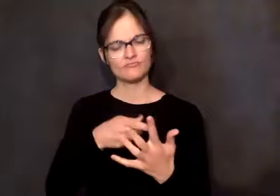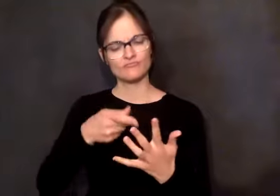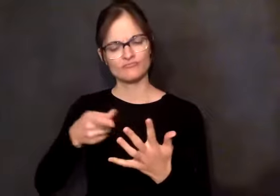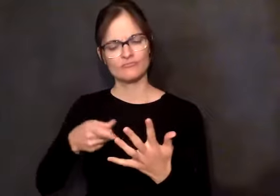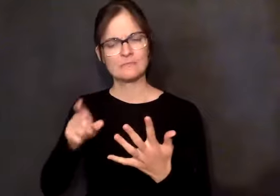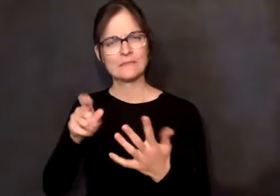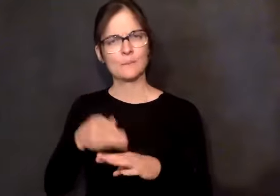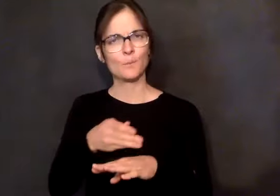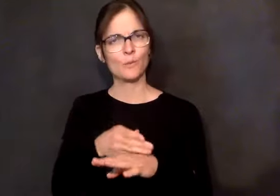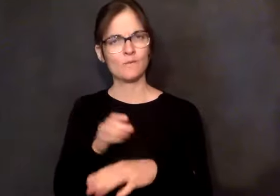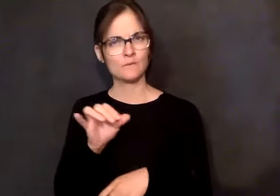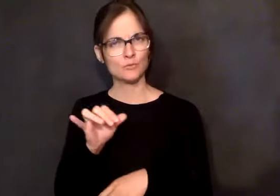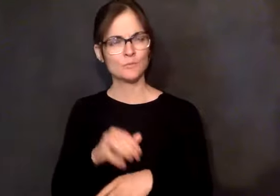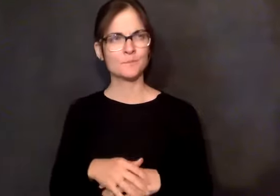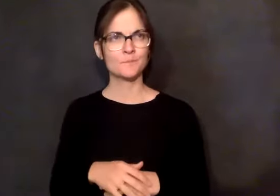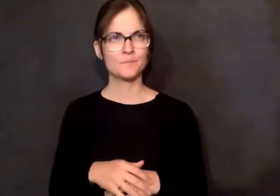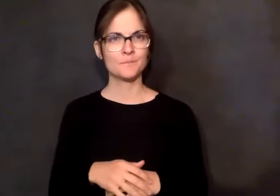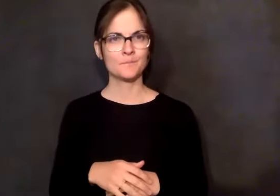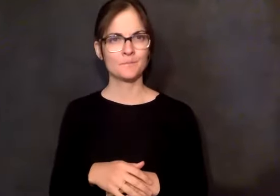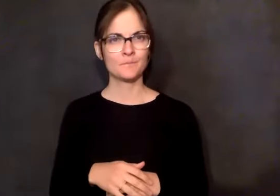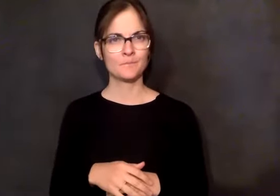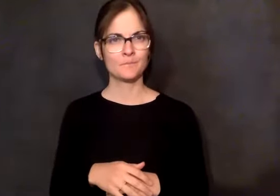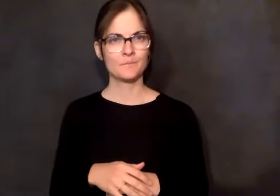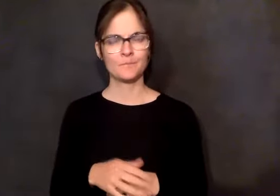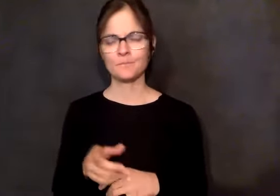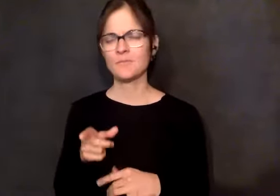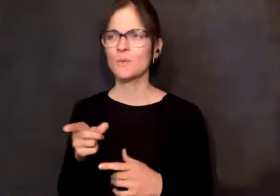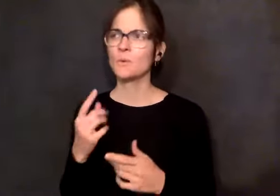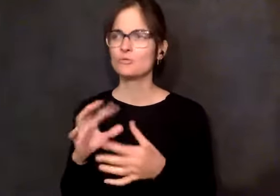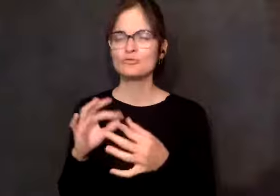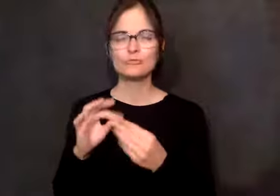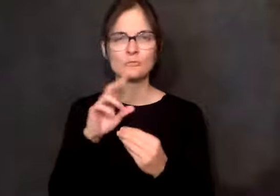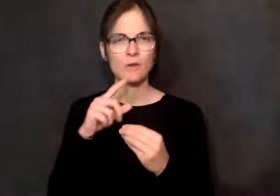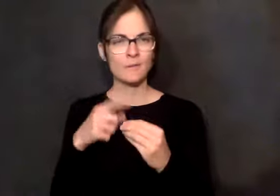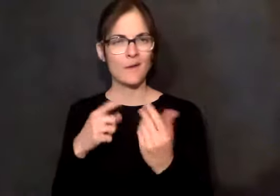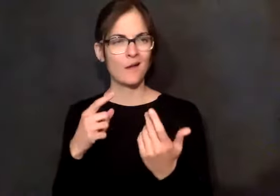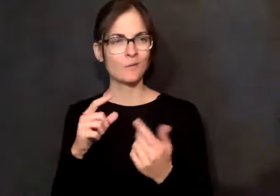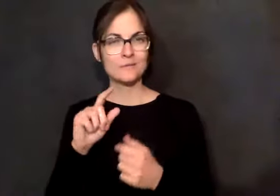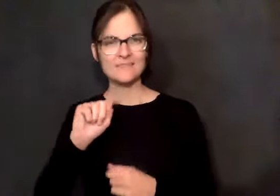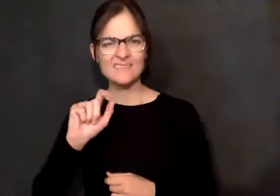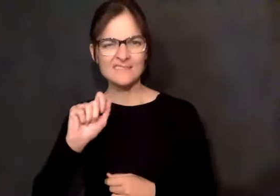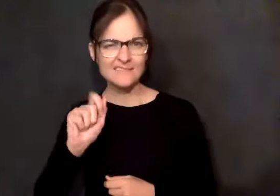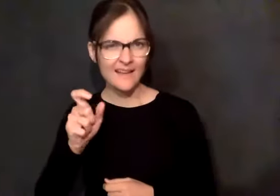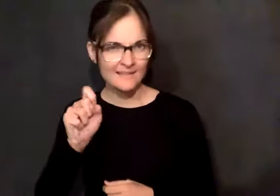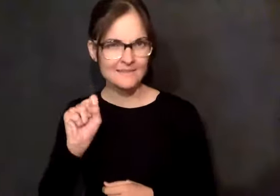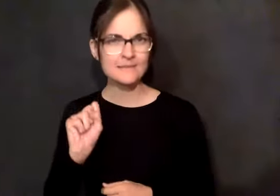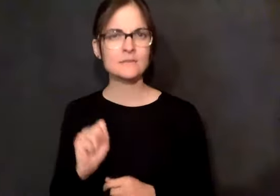areas. I said, he told me it was time, and I said, oh, have you filed your taxes?